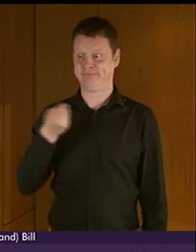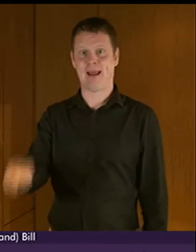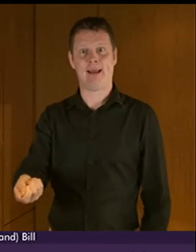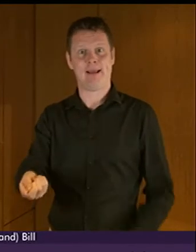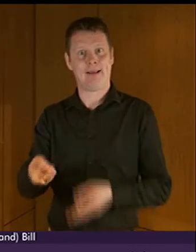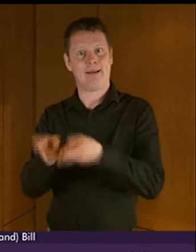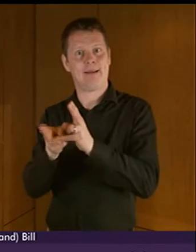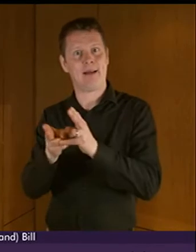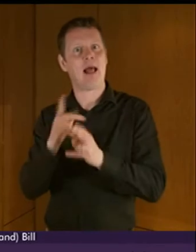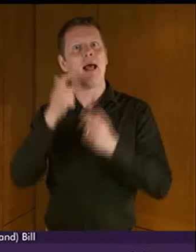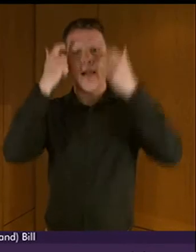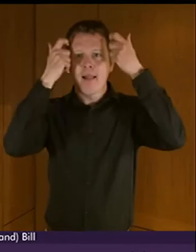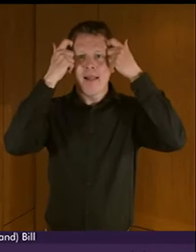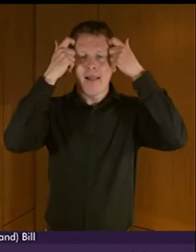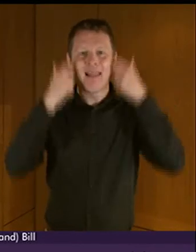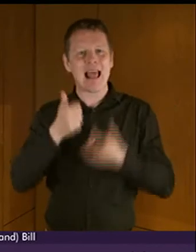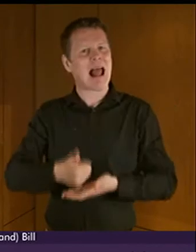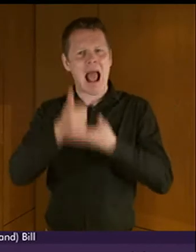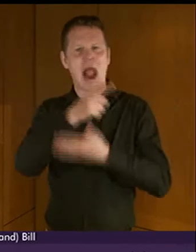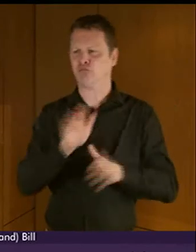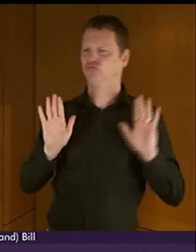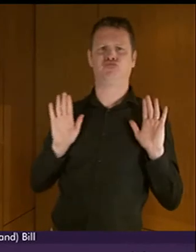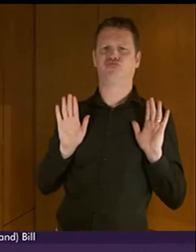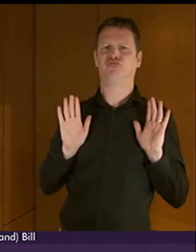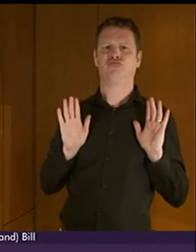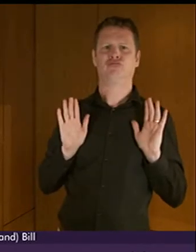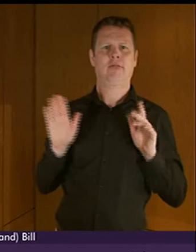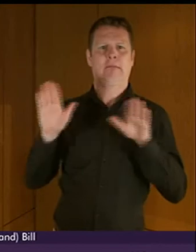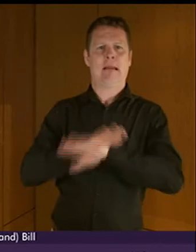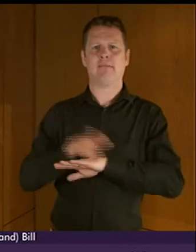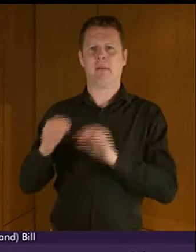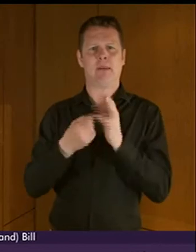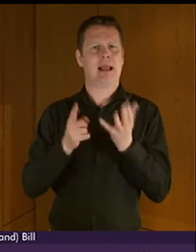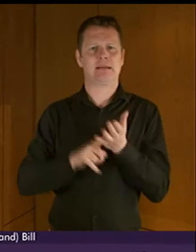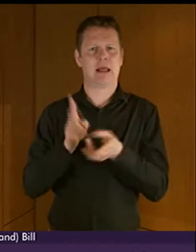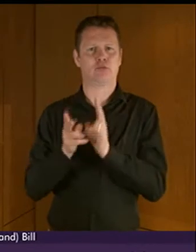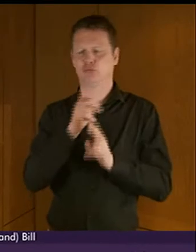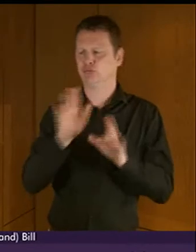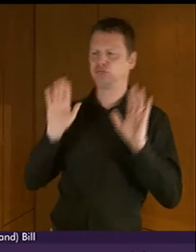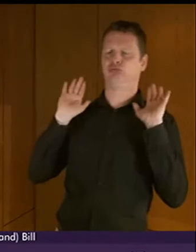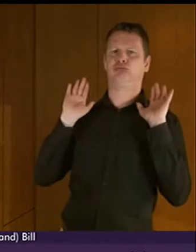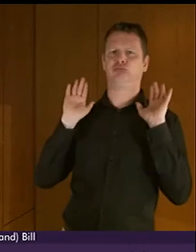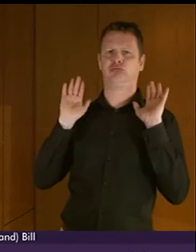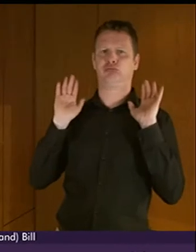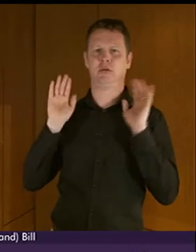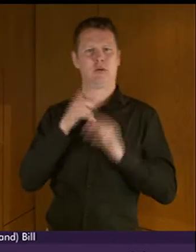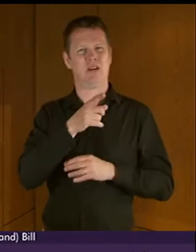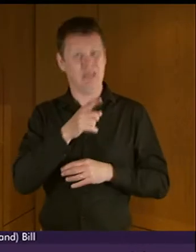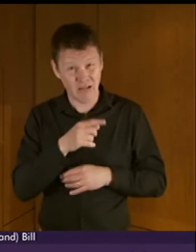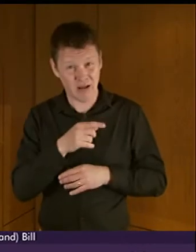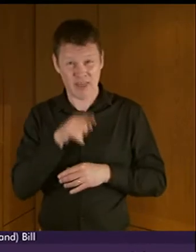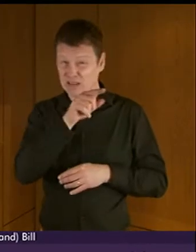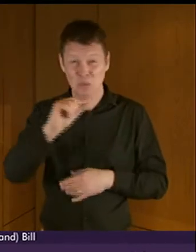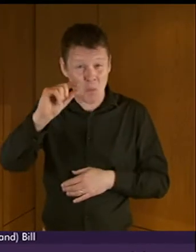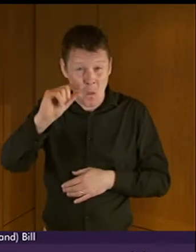legal aid doesn't cover the cost of BSL interpreters and that's just a small